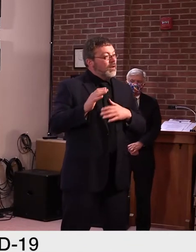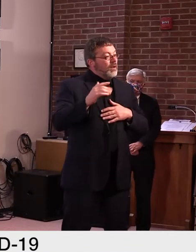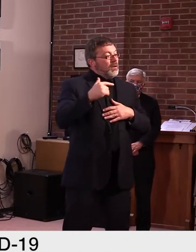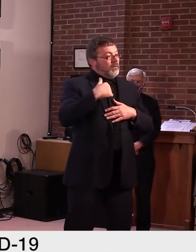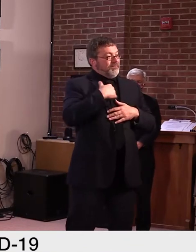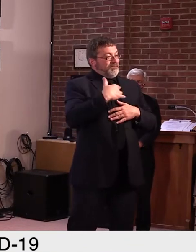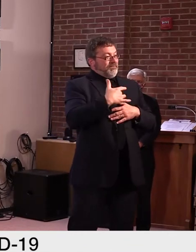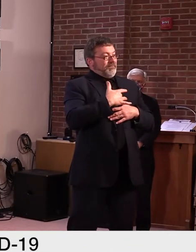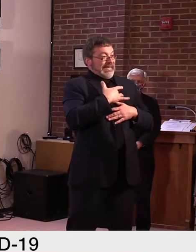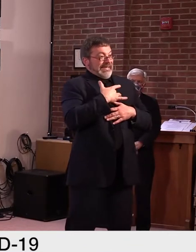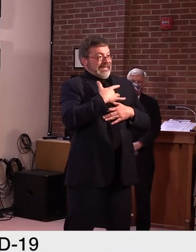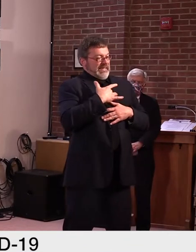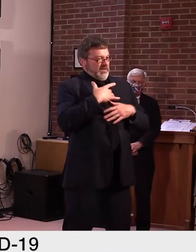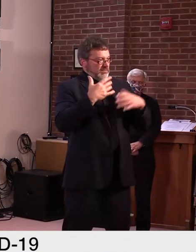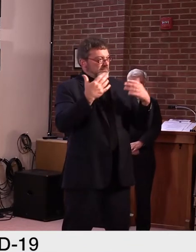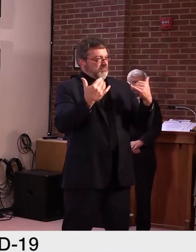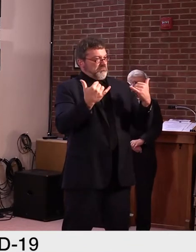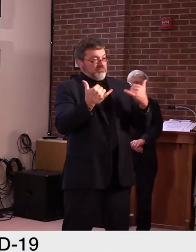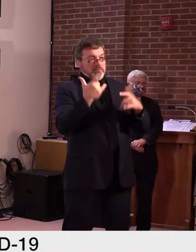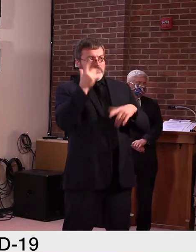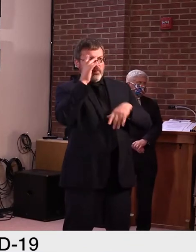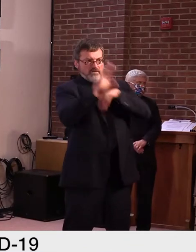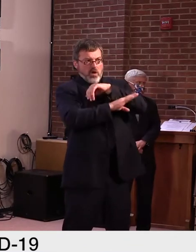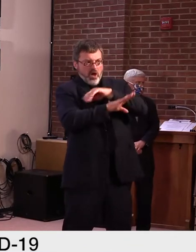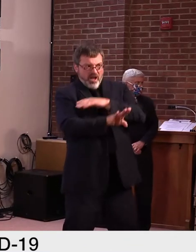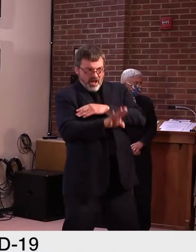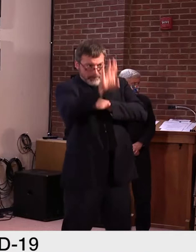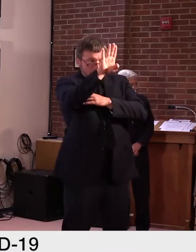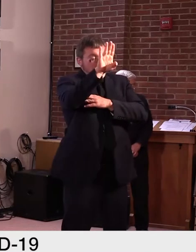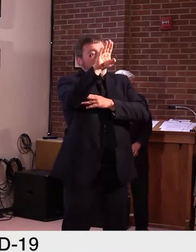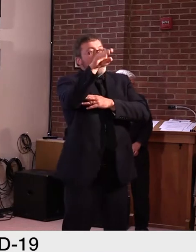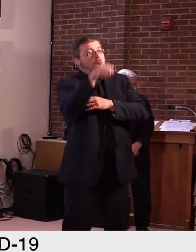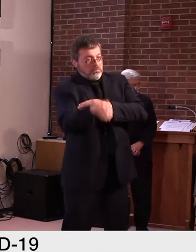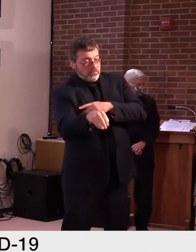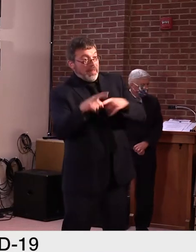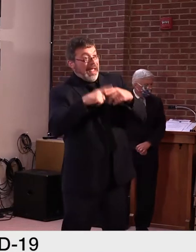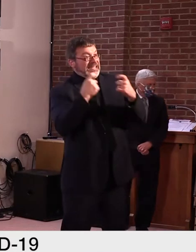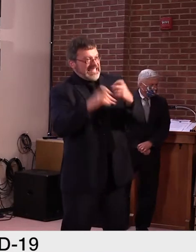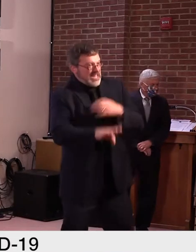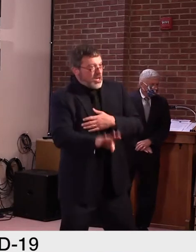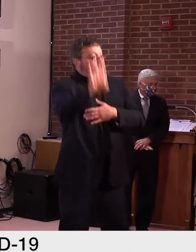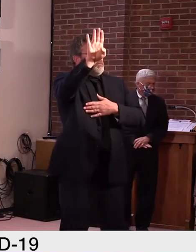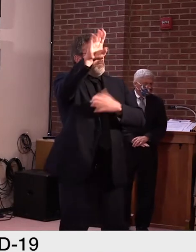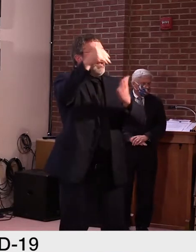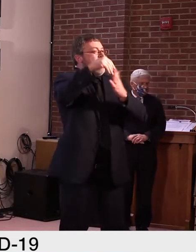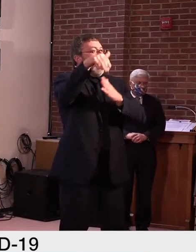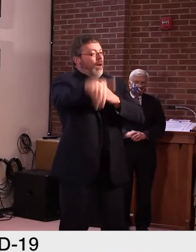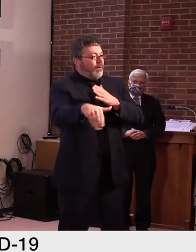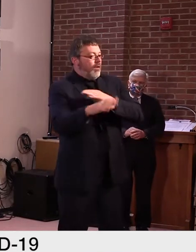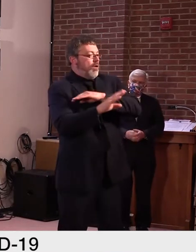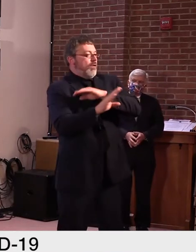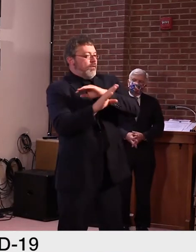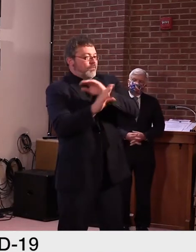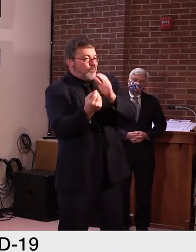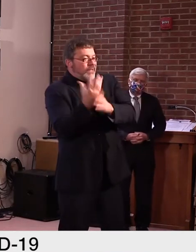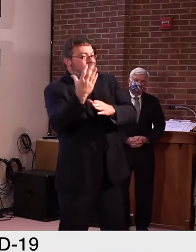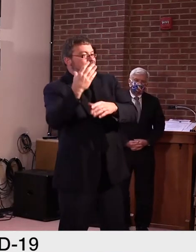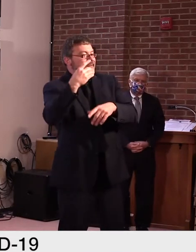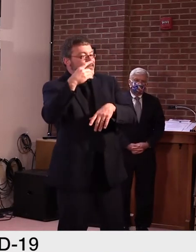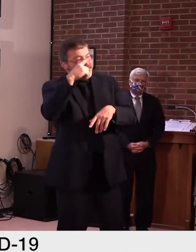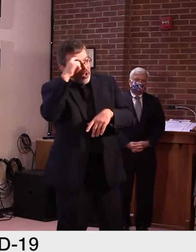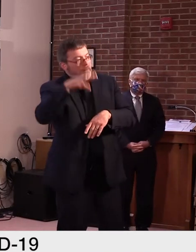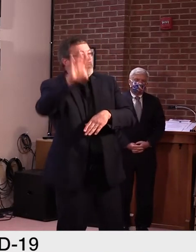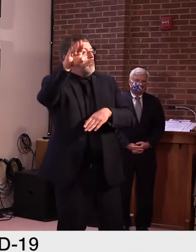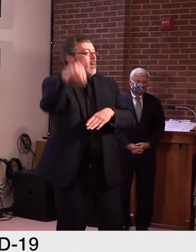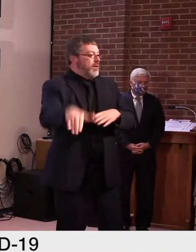opportunity for them to get increased occupancy in their establishments and hopefully make some economic gains while doing